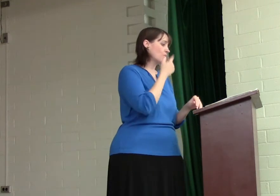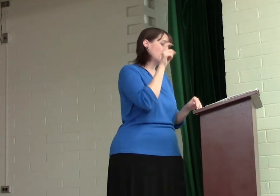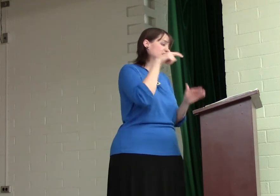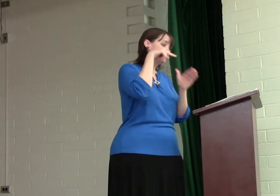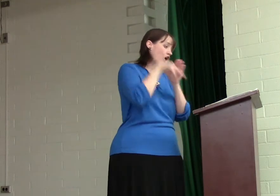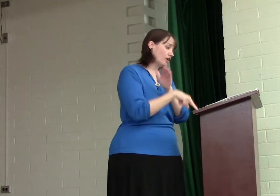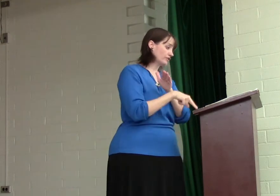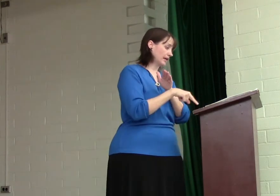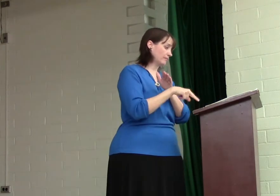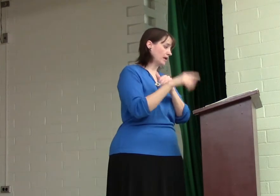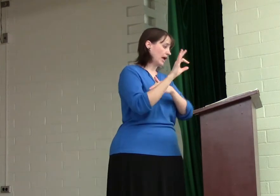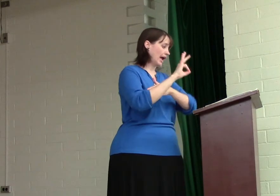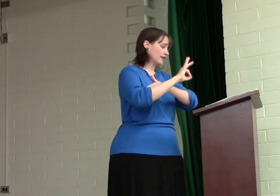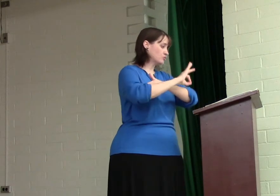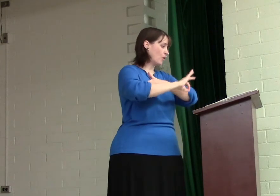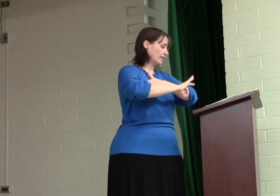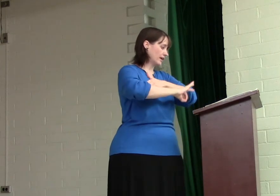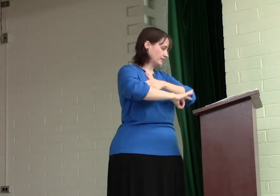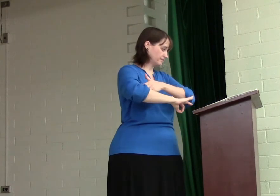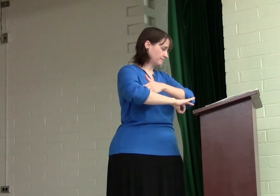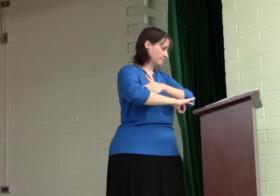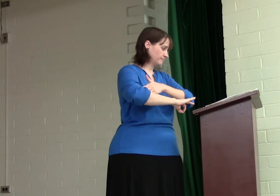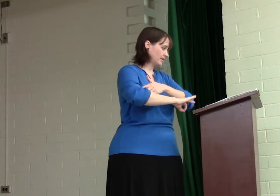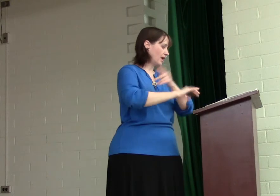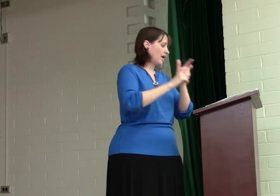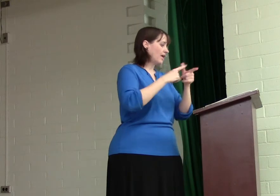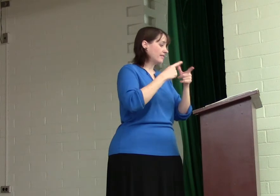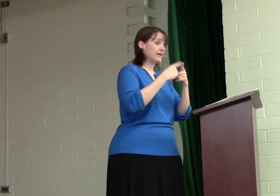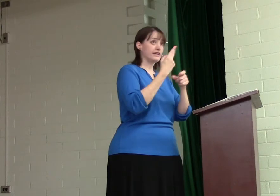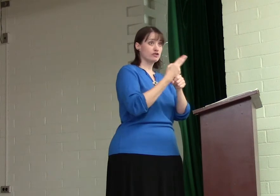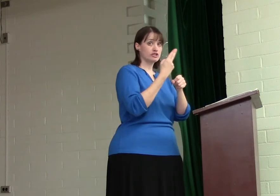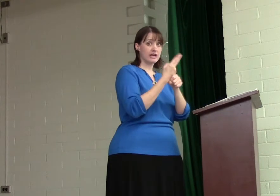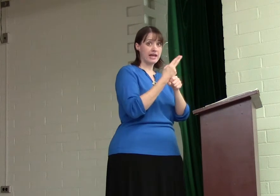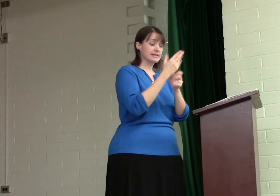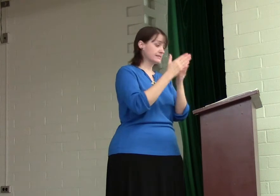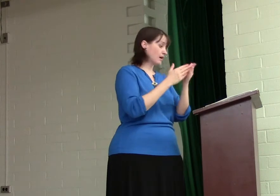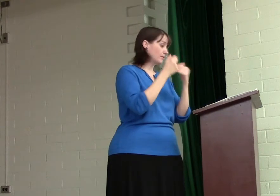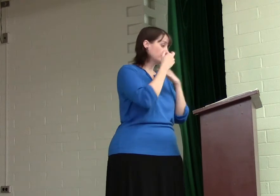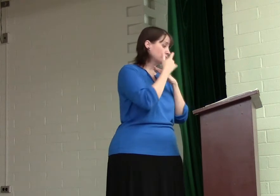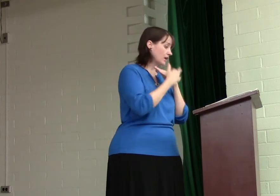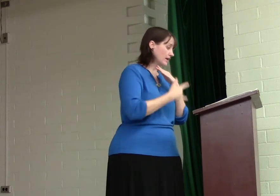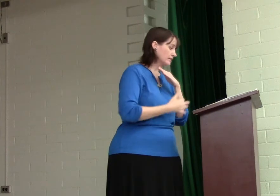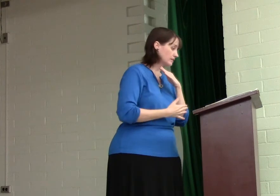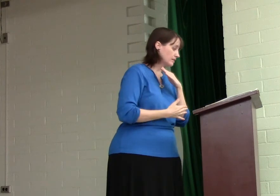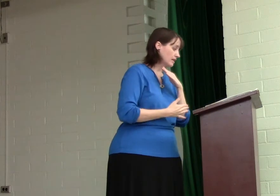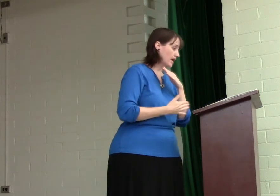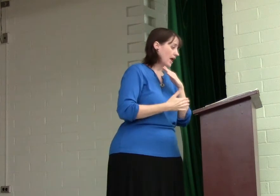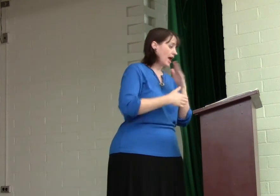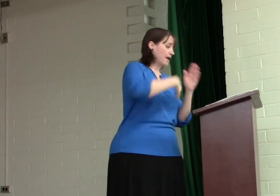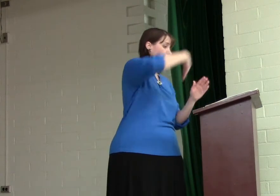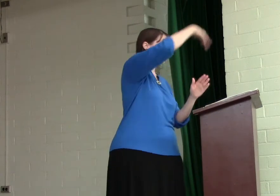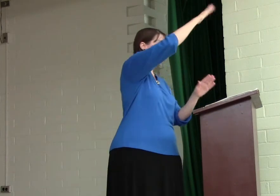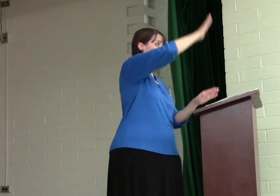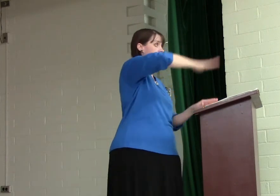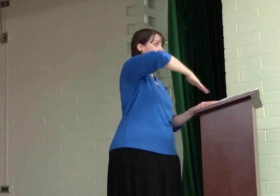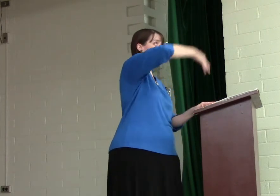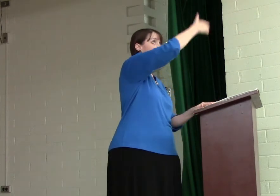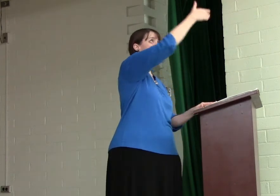must slaughter them at twilight. Then they are to take some of the blood and put it on the sides